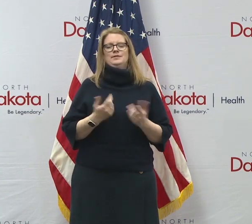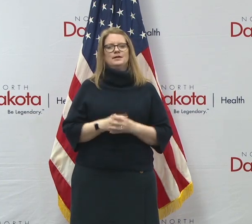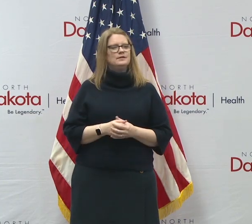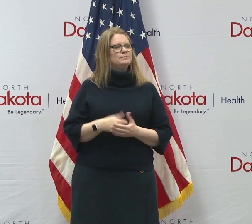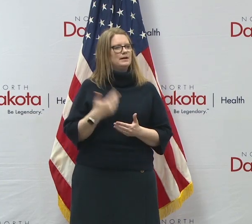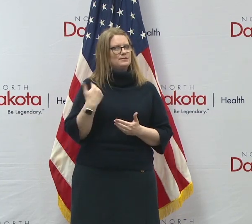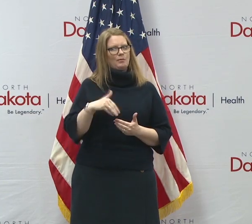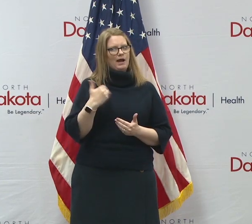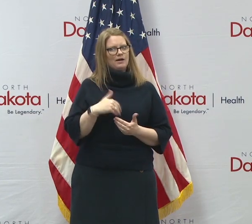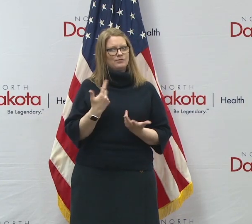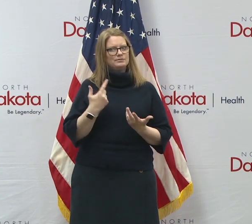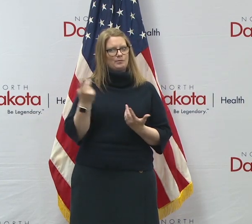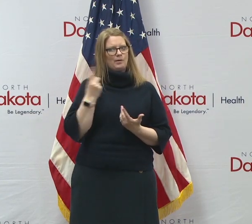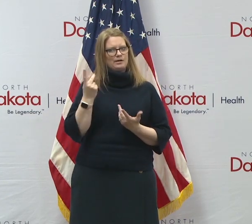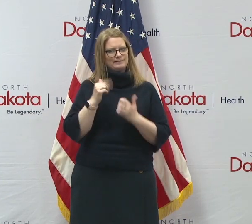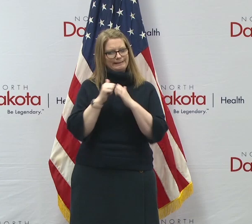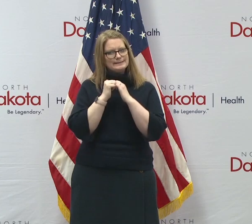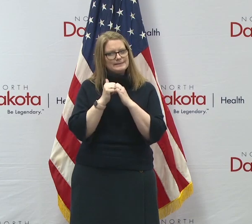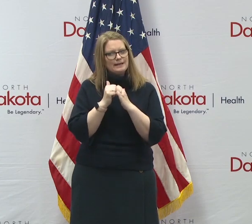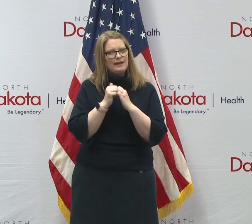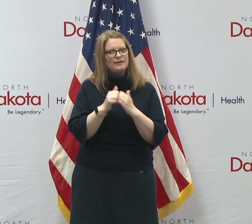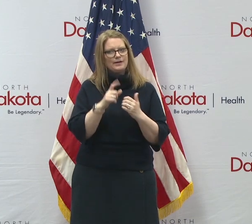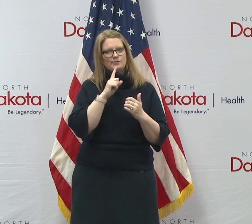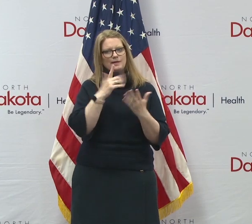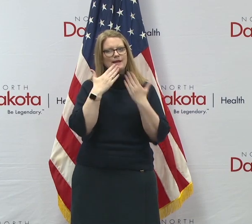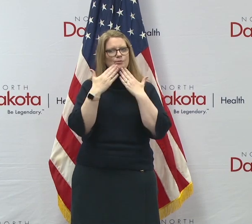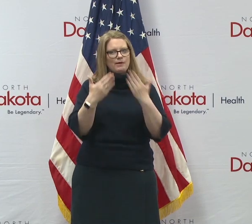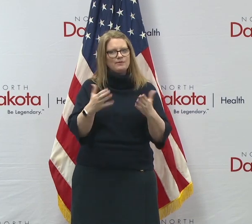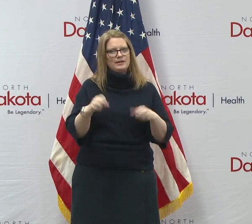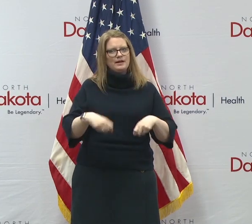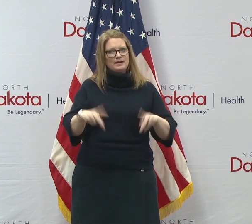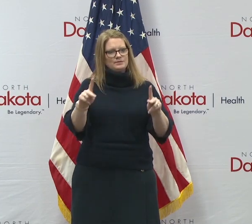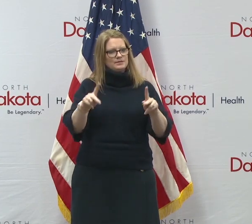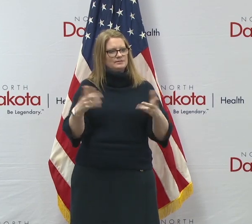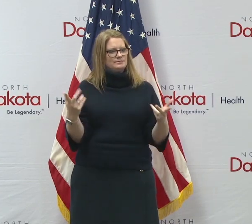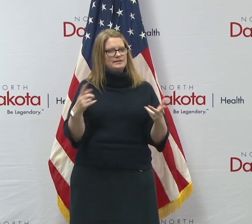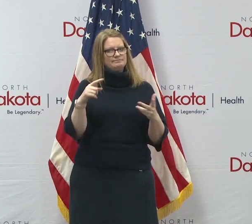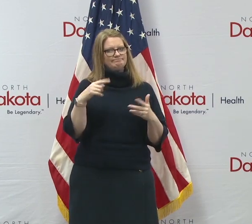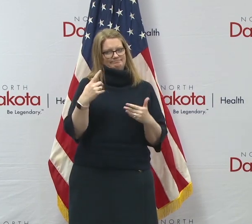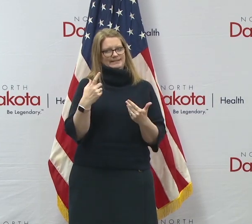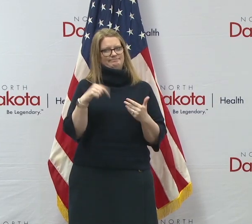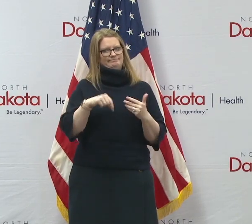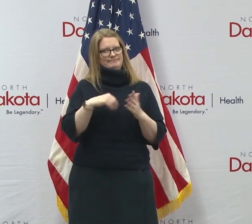this journey with him and, um, and grateful for the opportunity to be in this role. So